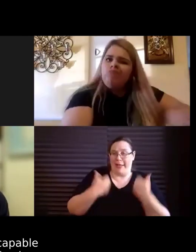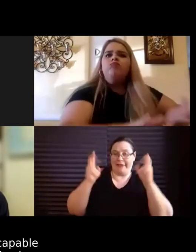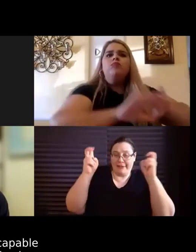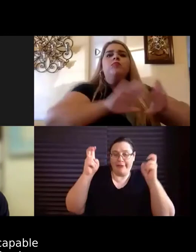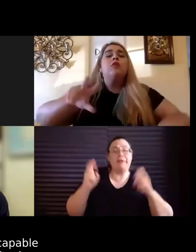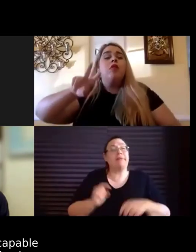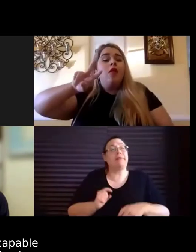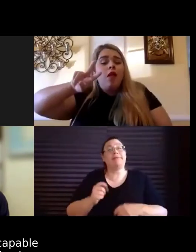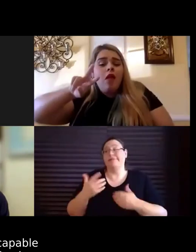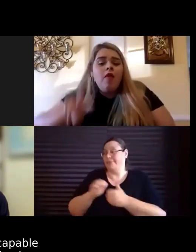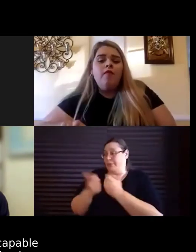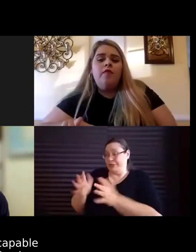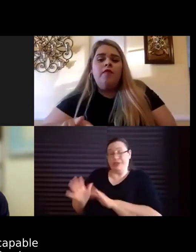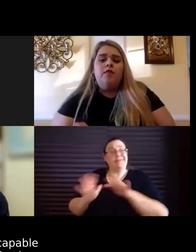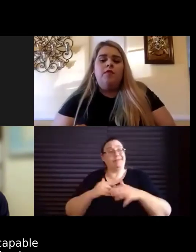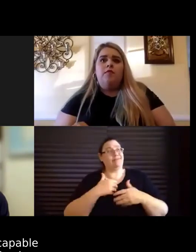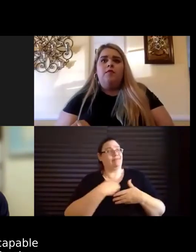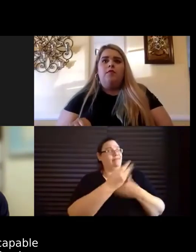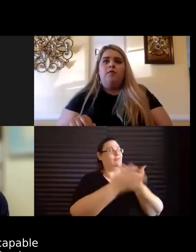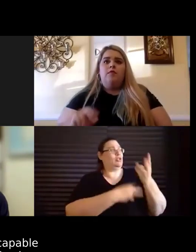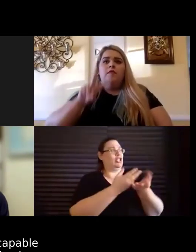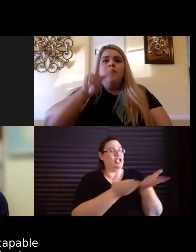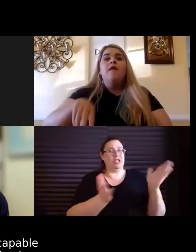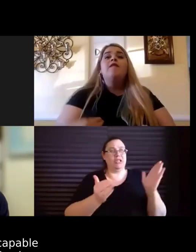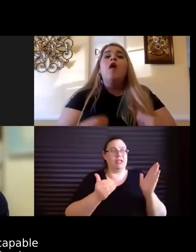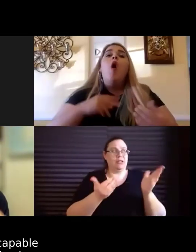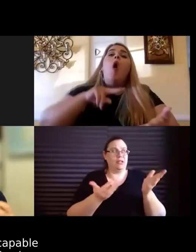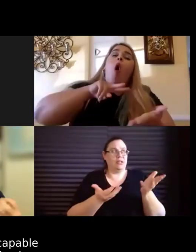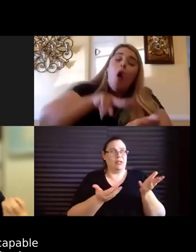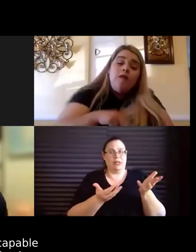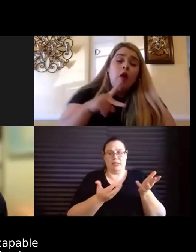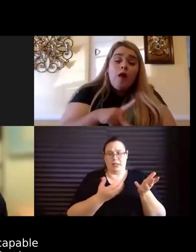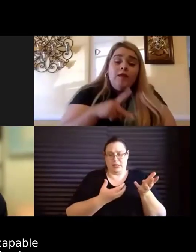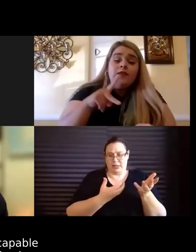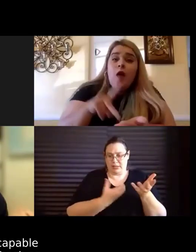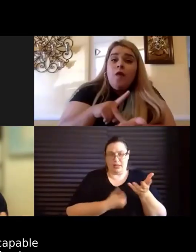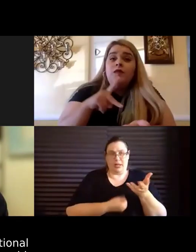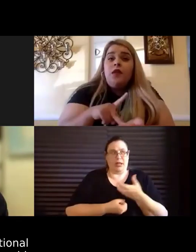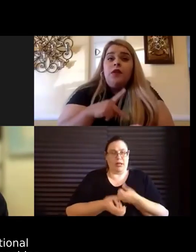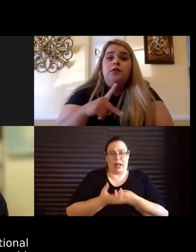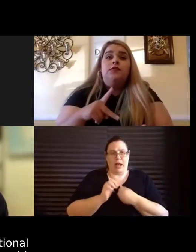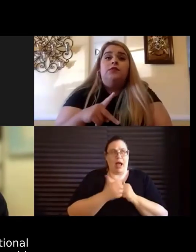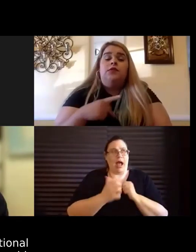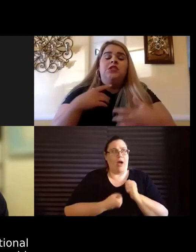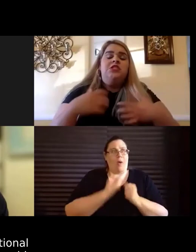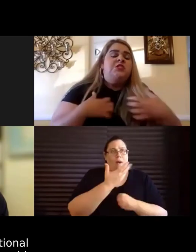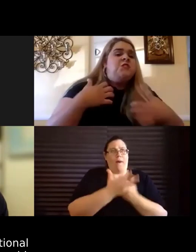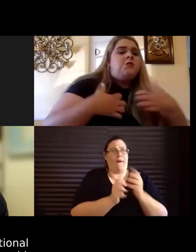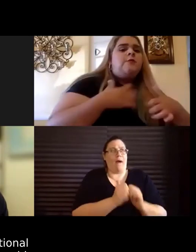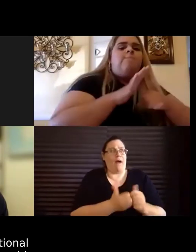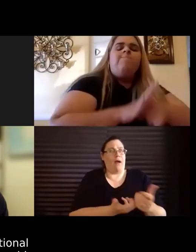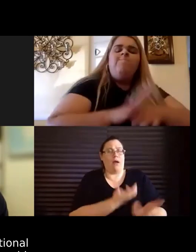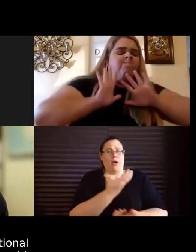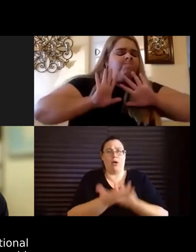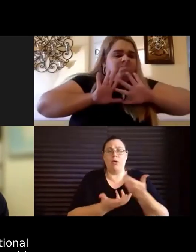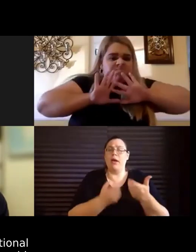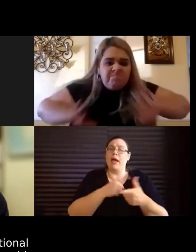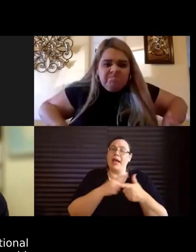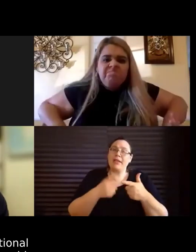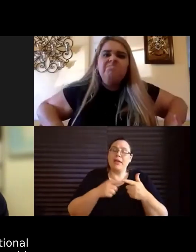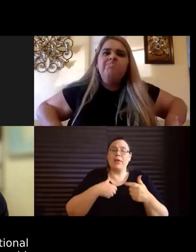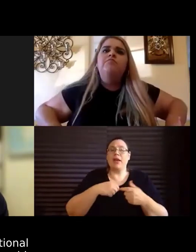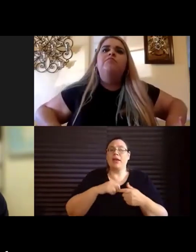we're oftentimes not capable to bring those emotions back up. And then we have dysfunctional and codependent